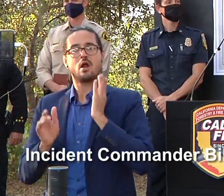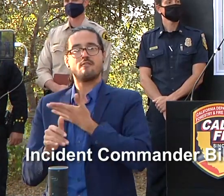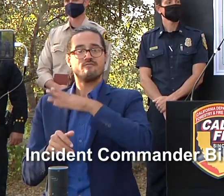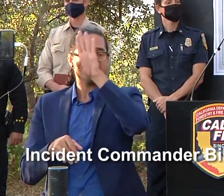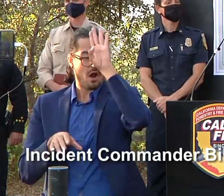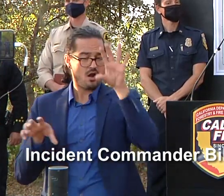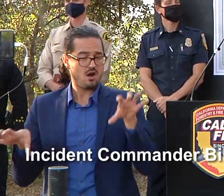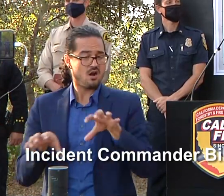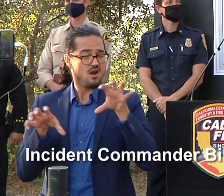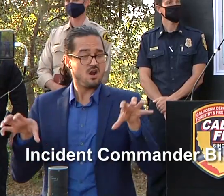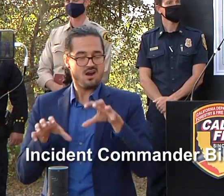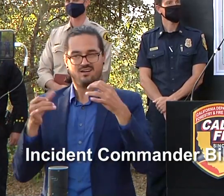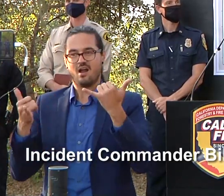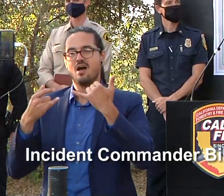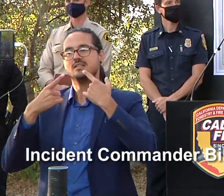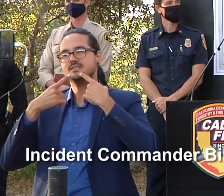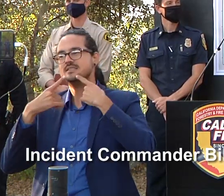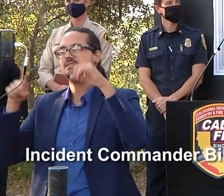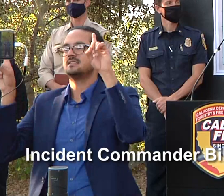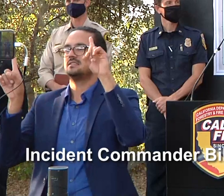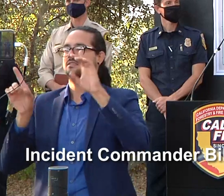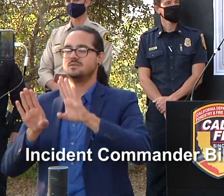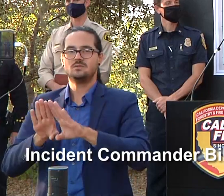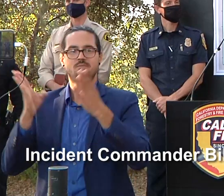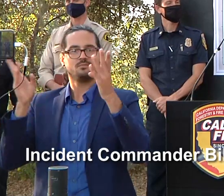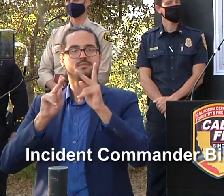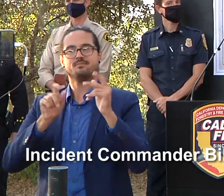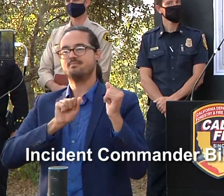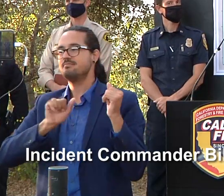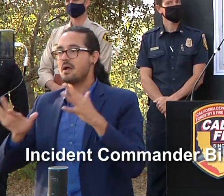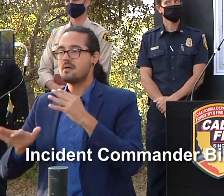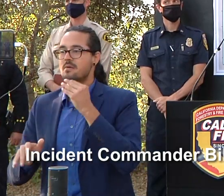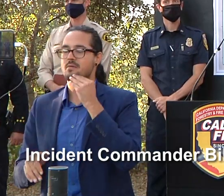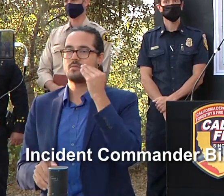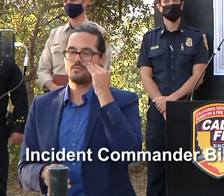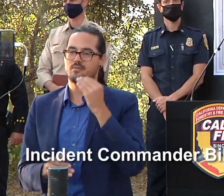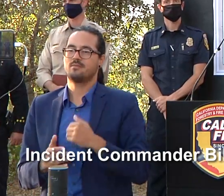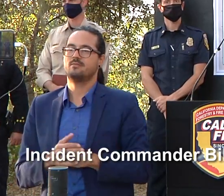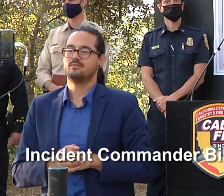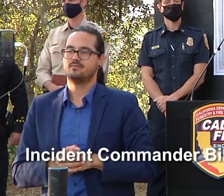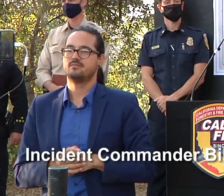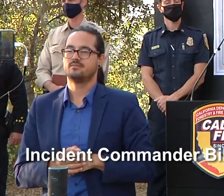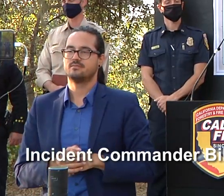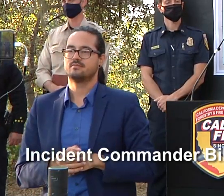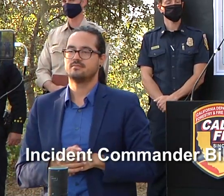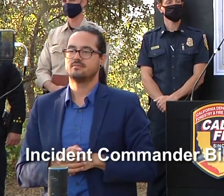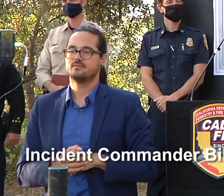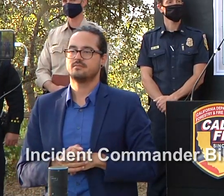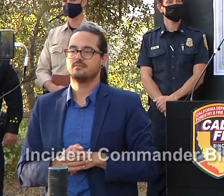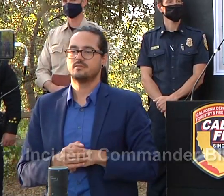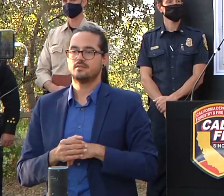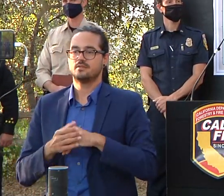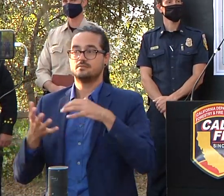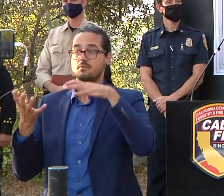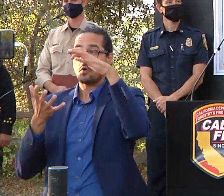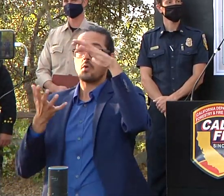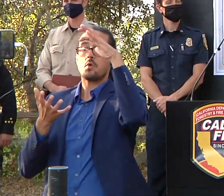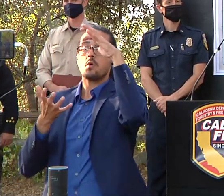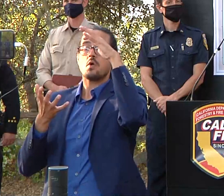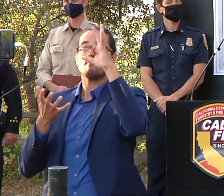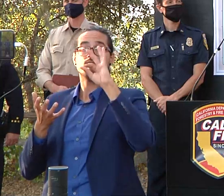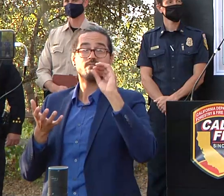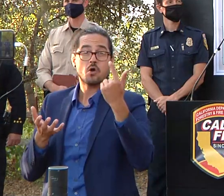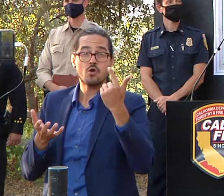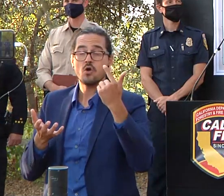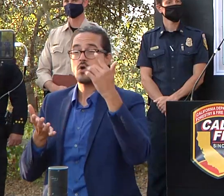lots of smoke production today as the uh the sky's clawed out the marine marine layer subsided and you